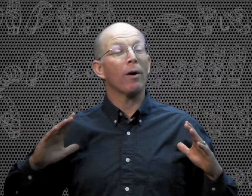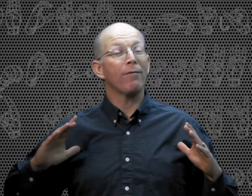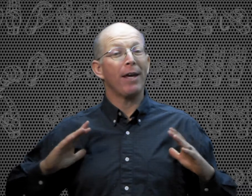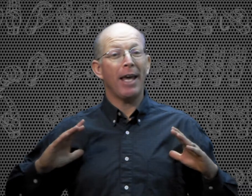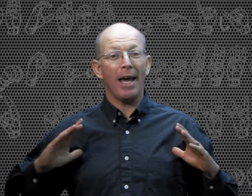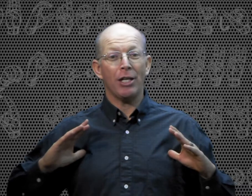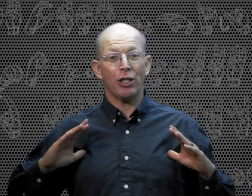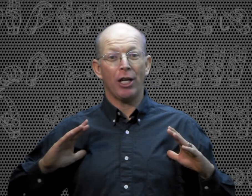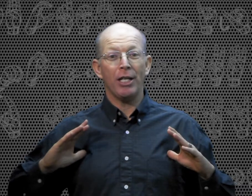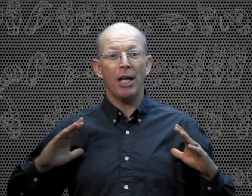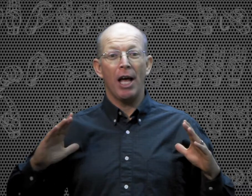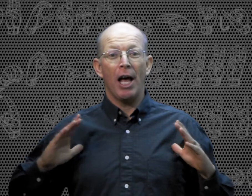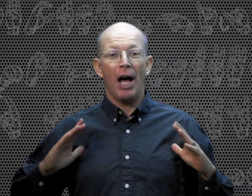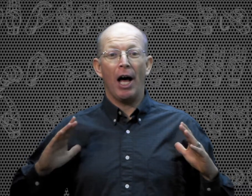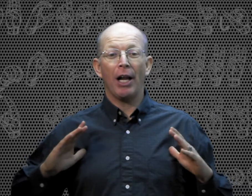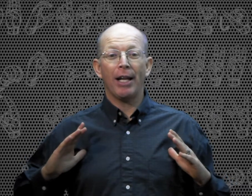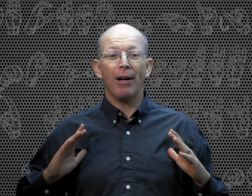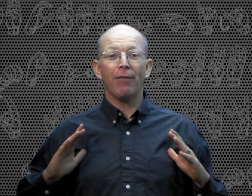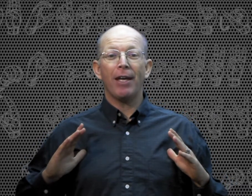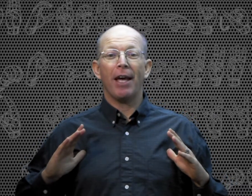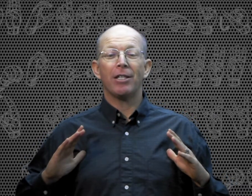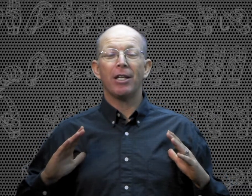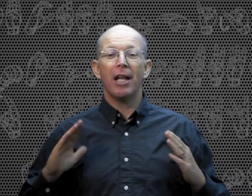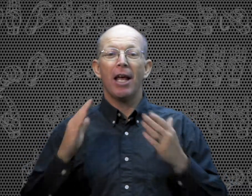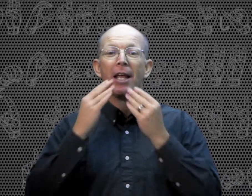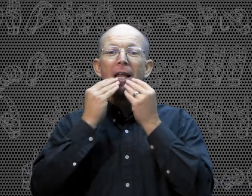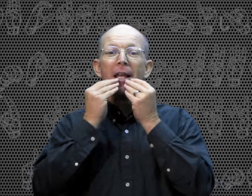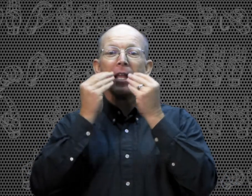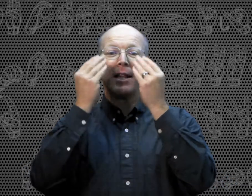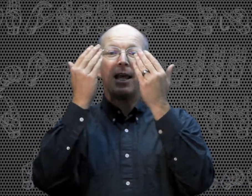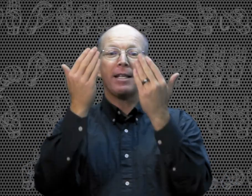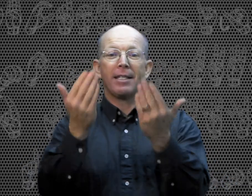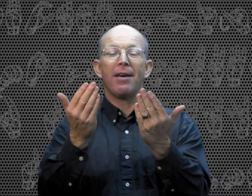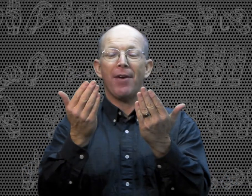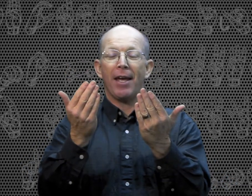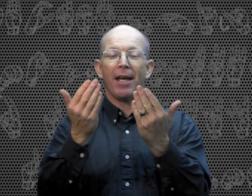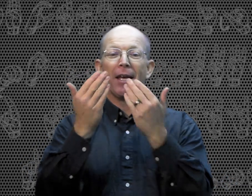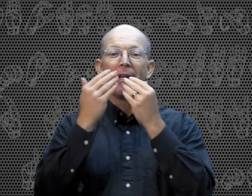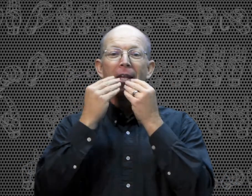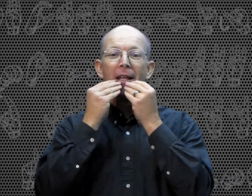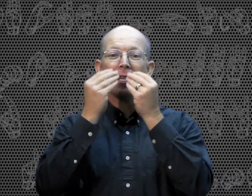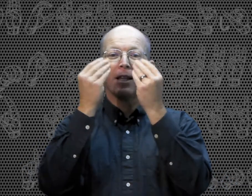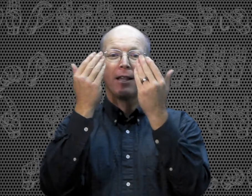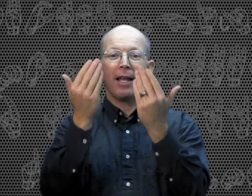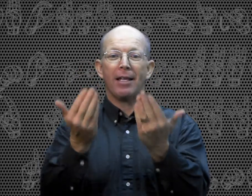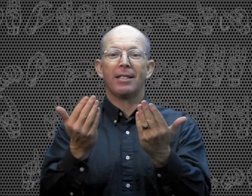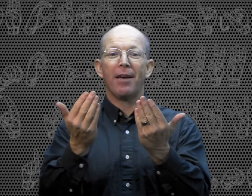word vacation. Holiday or vacation. Thanksgiving. Thanksgiving.